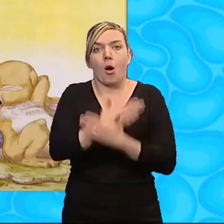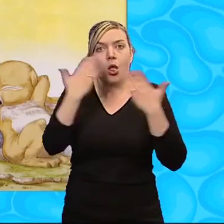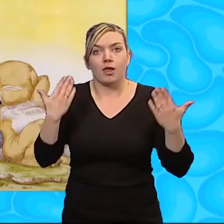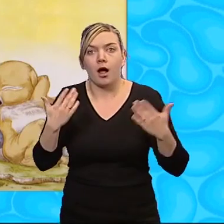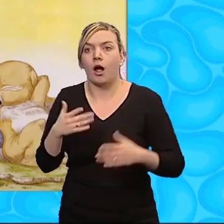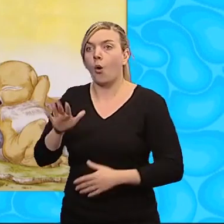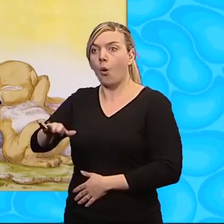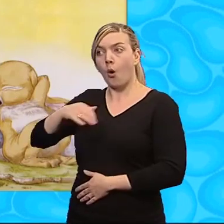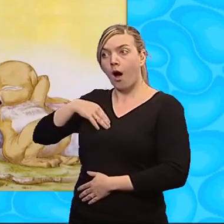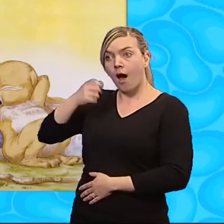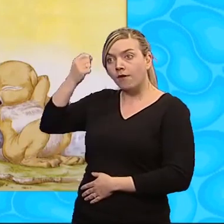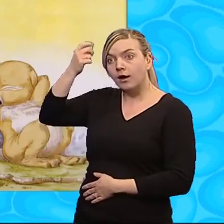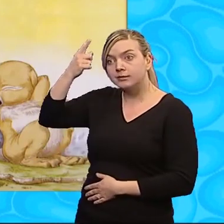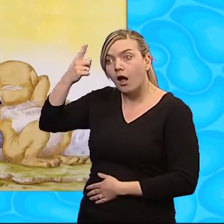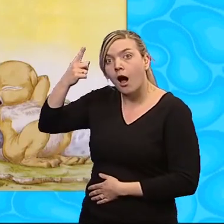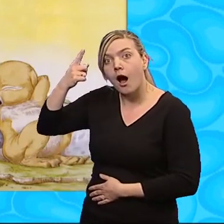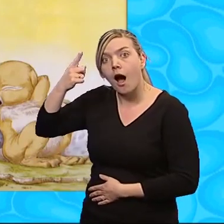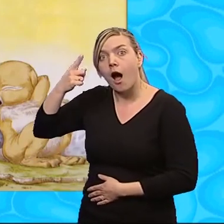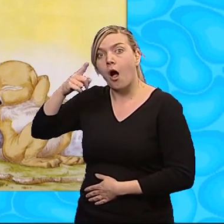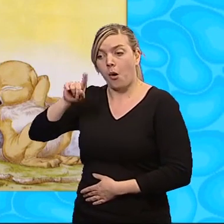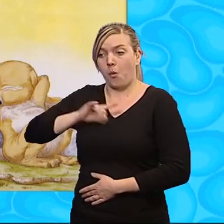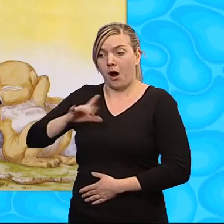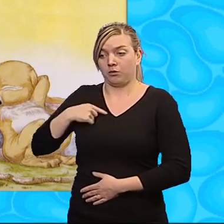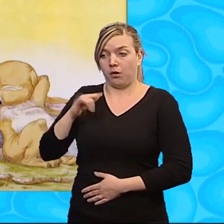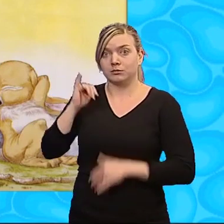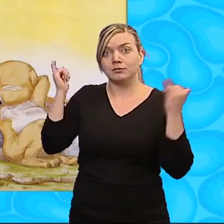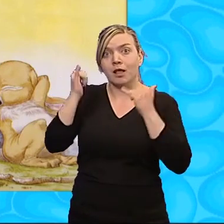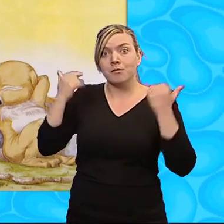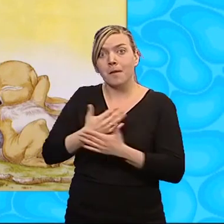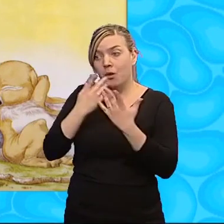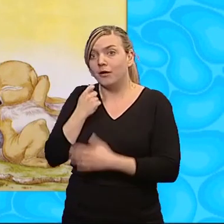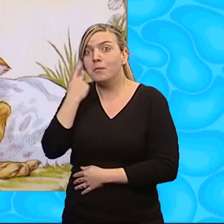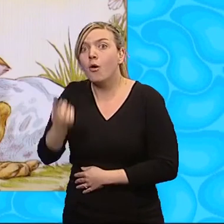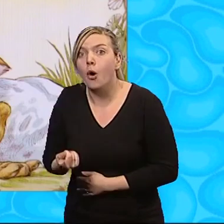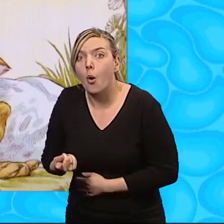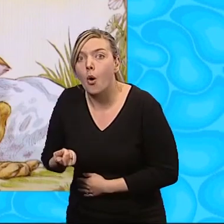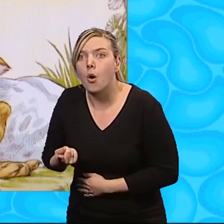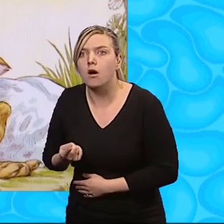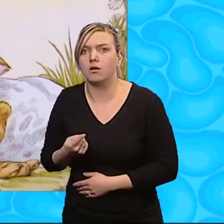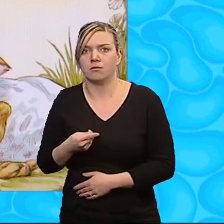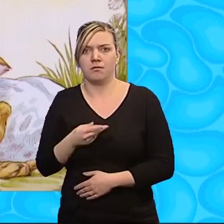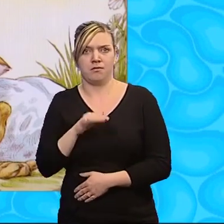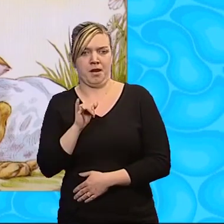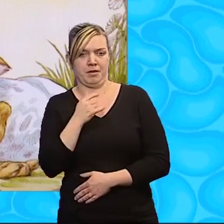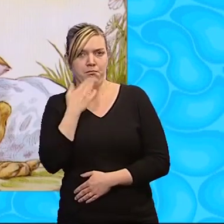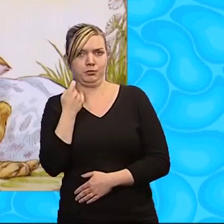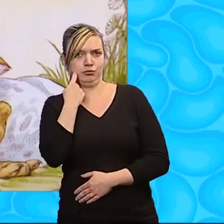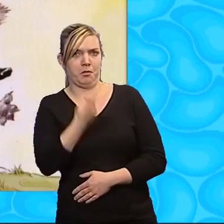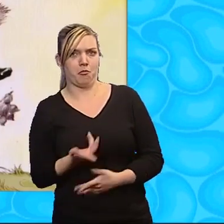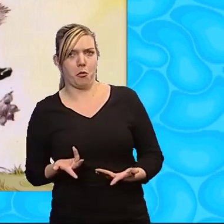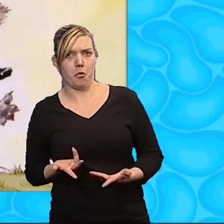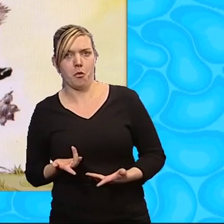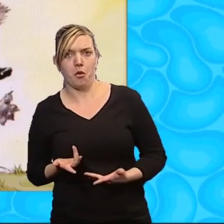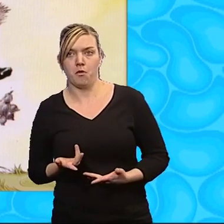an idea, said Hedgehog. Let us celebrate our birthdays tomorrow. But they may not be tomorrow, said Rabbit.